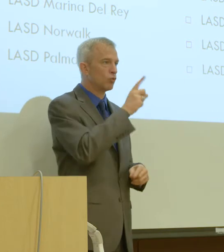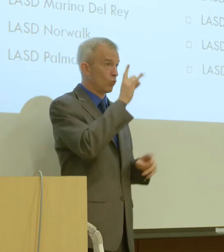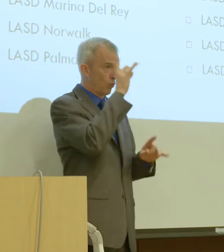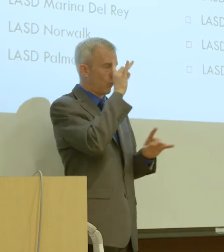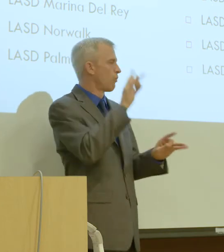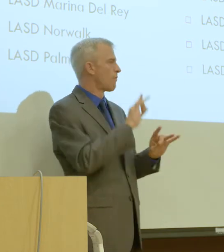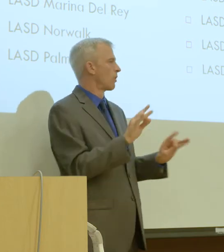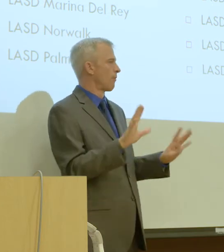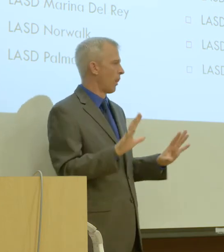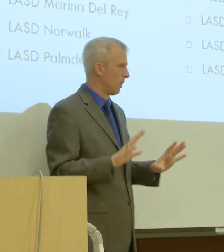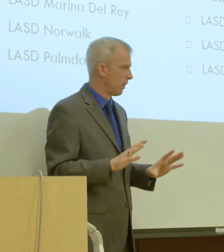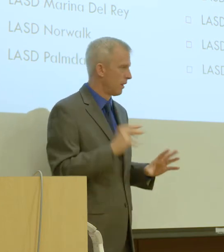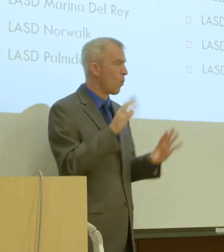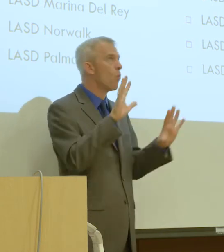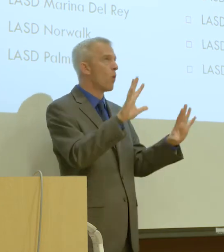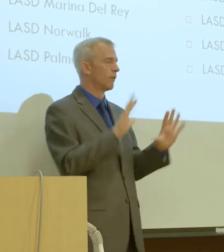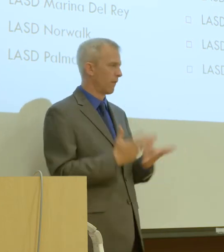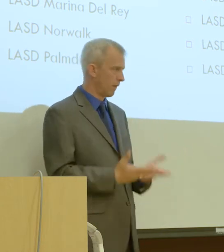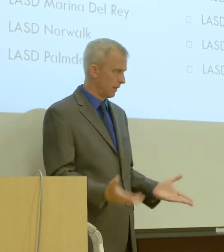and a wonderful thing.